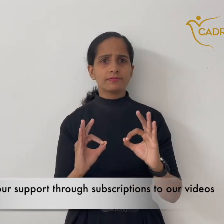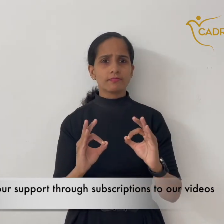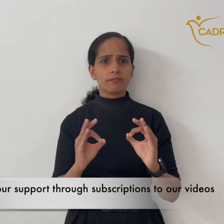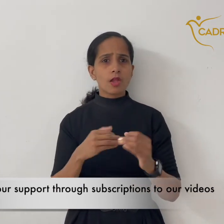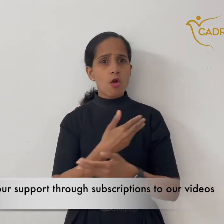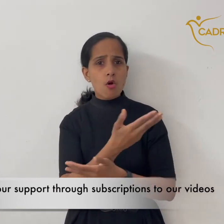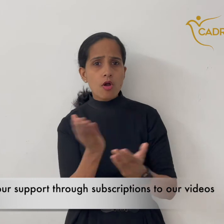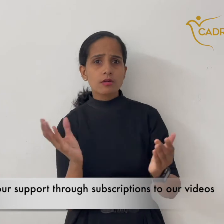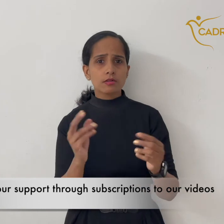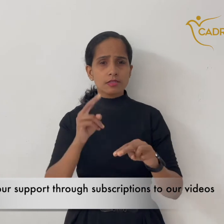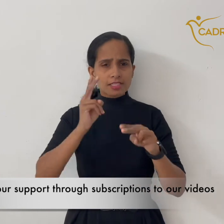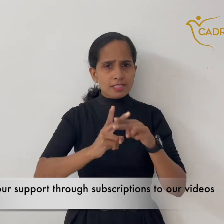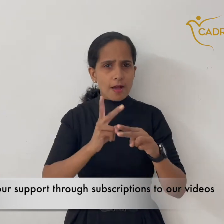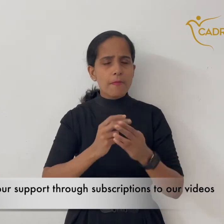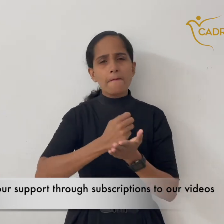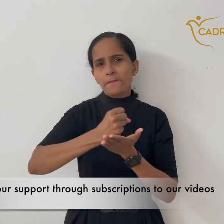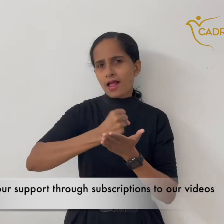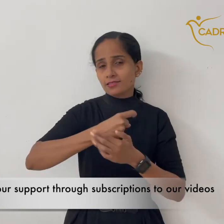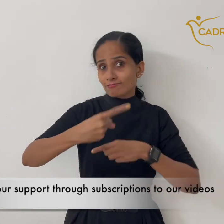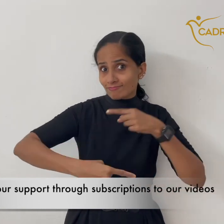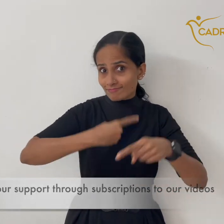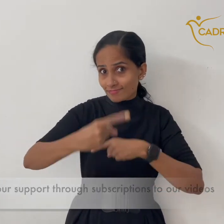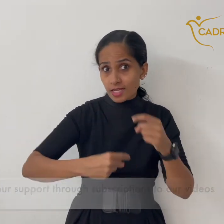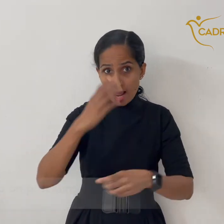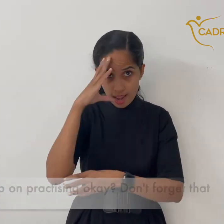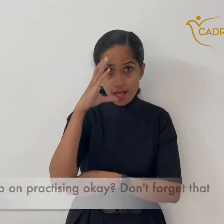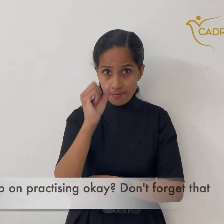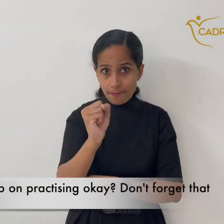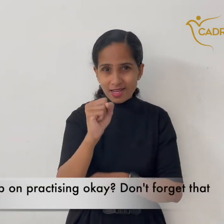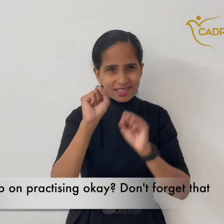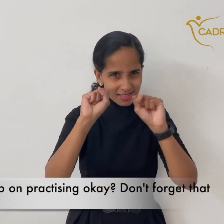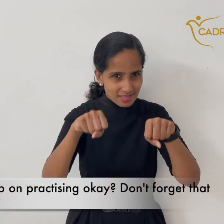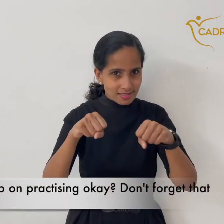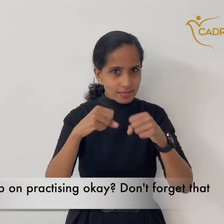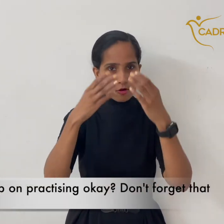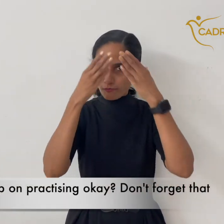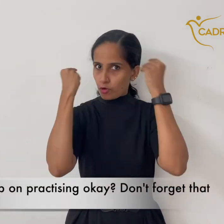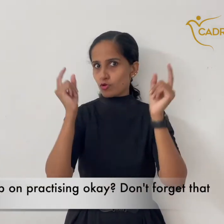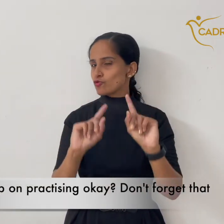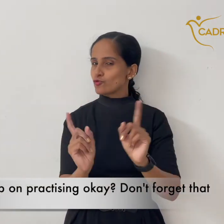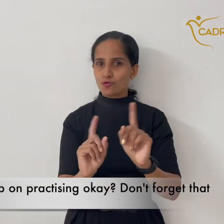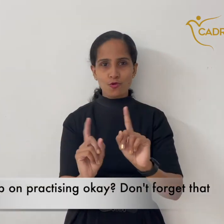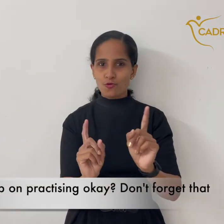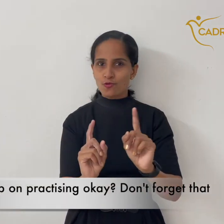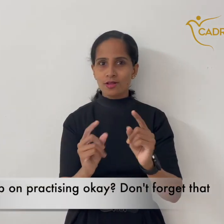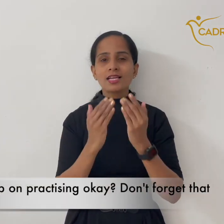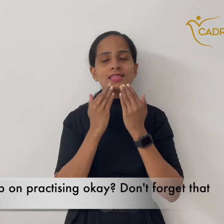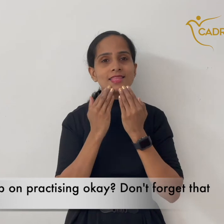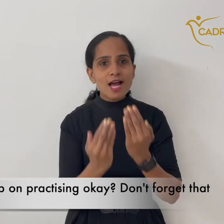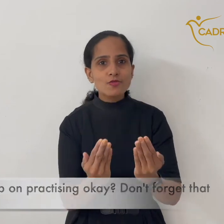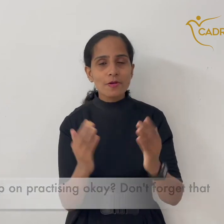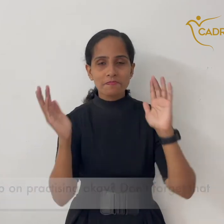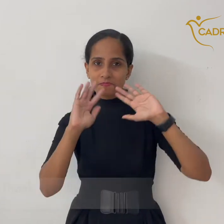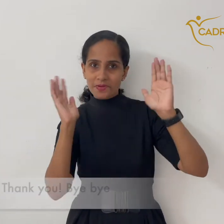Remember to keep practicing. Don't forget that. Thank you. Bye bye.-bye. Thanks